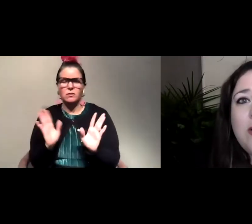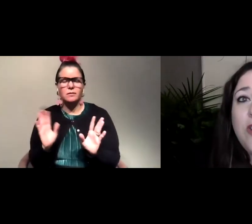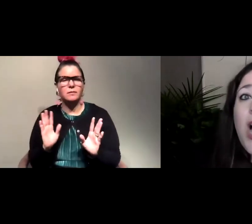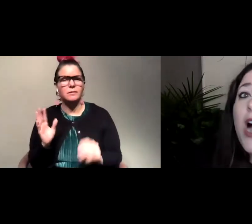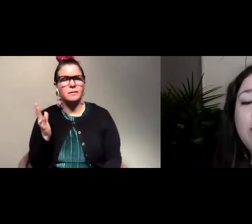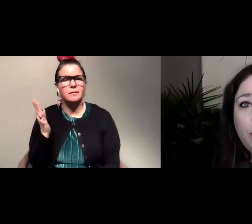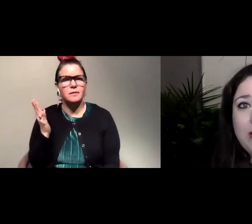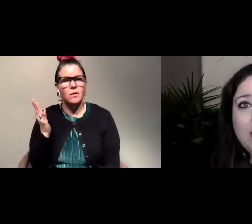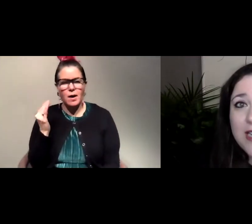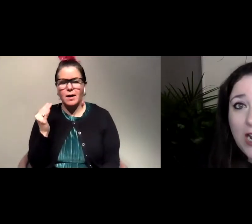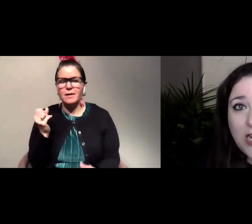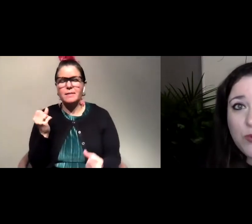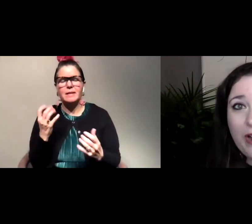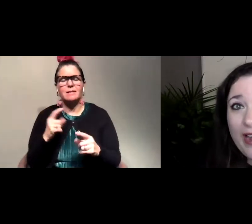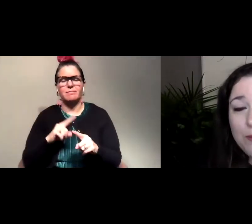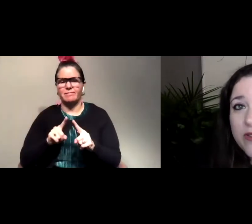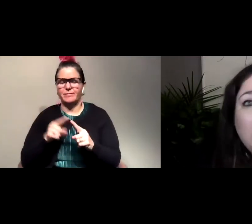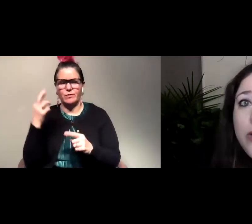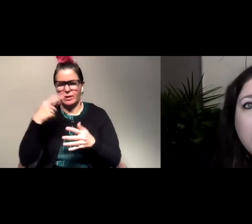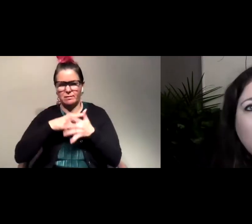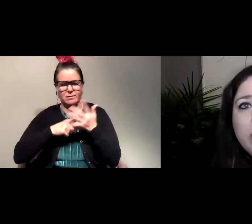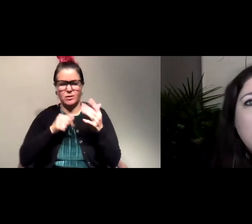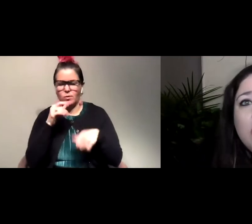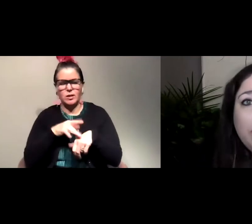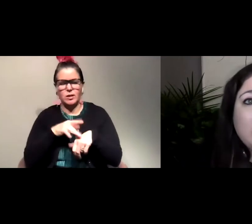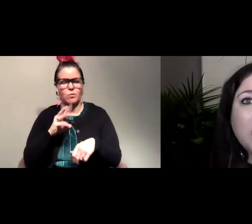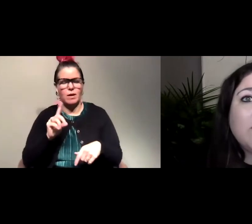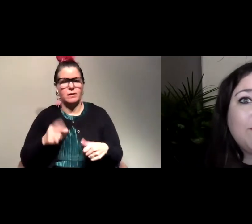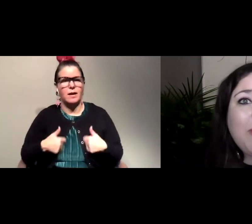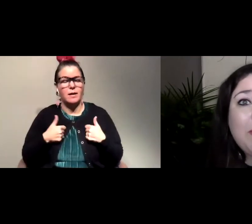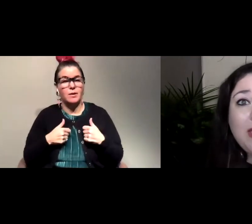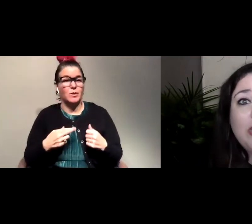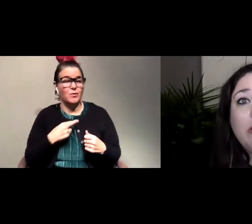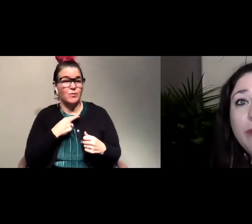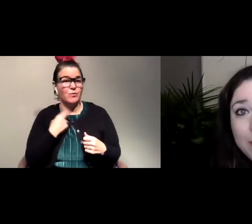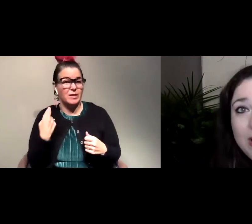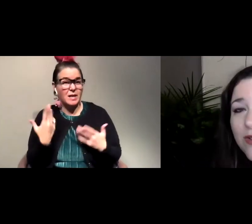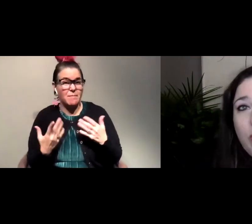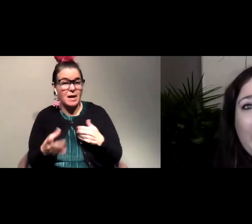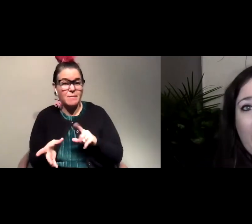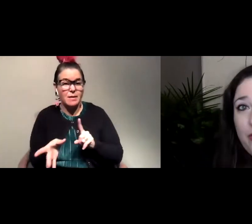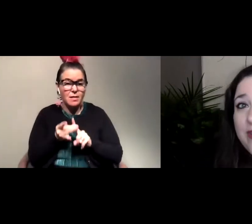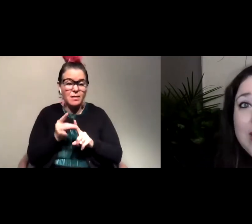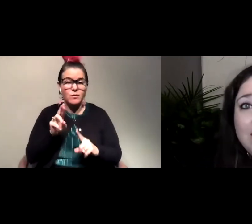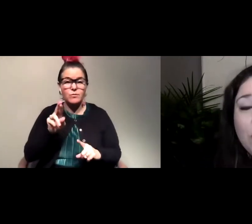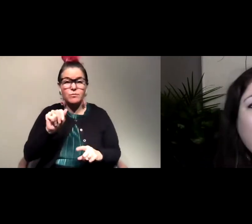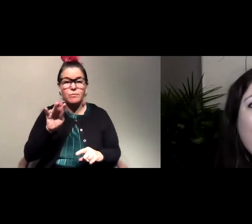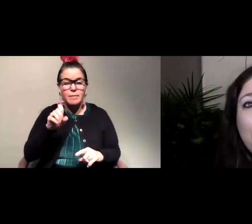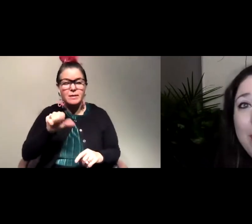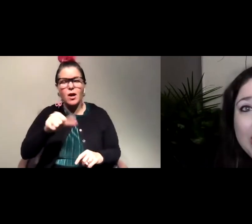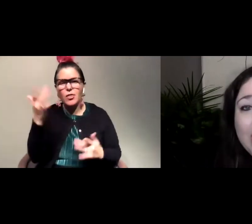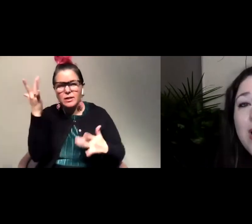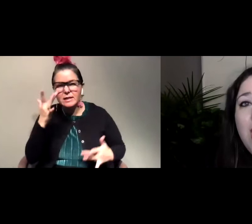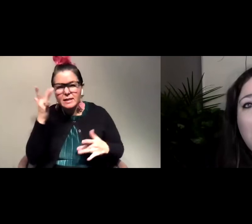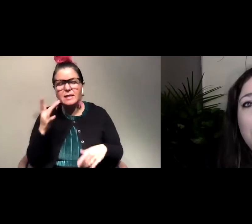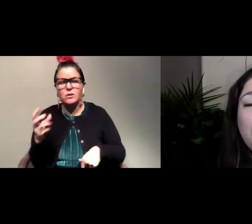there's a lot of reasons to not touch wild animals including of course the risk of maybe catching rabies or getting other diseases or getting